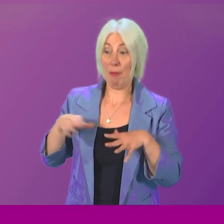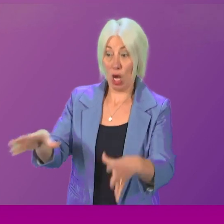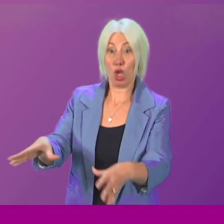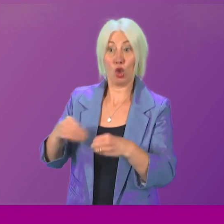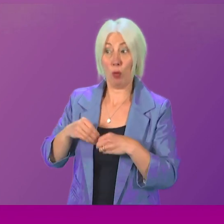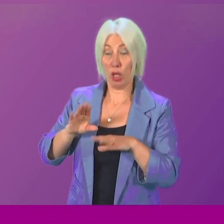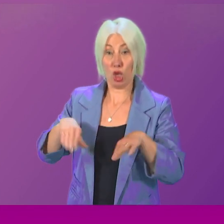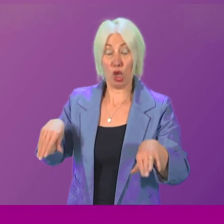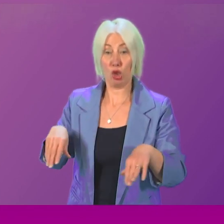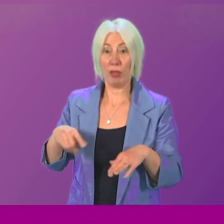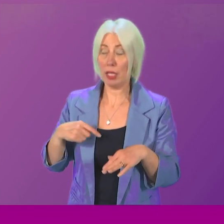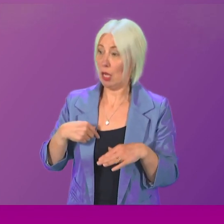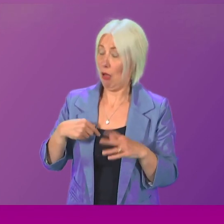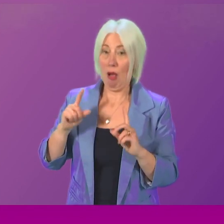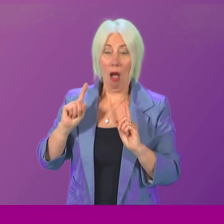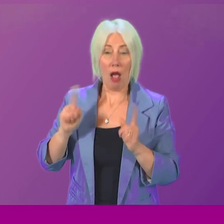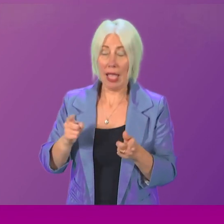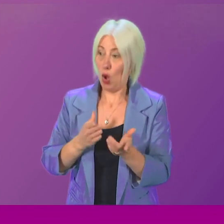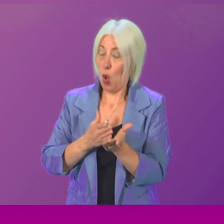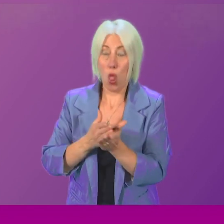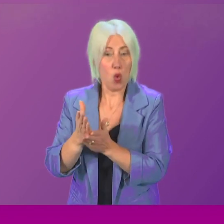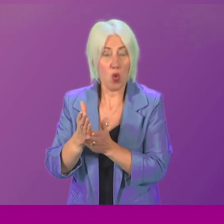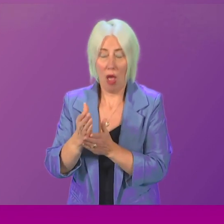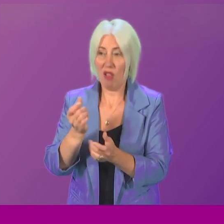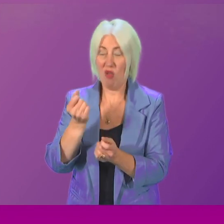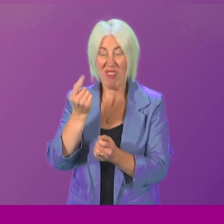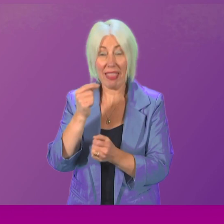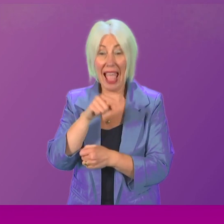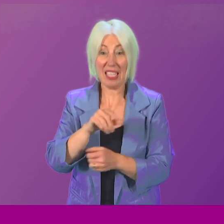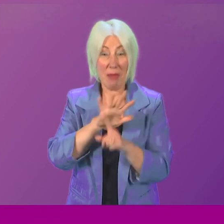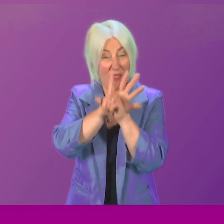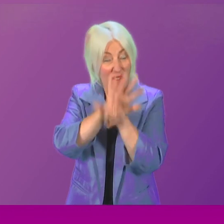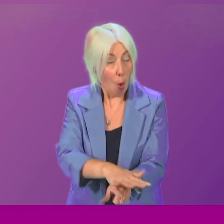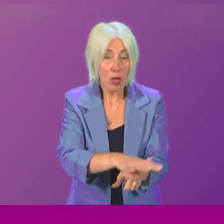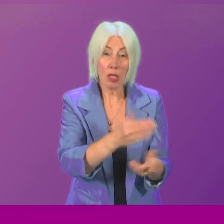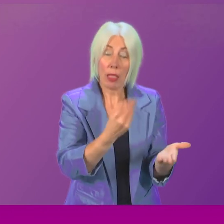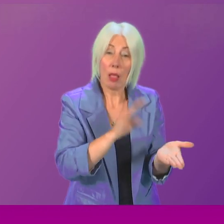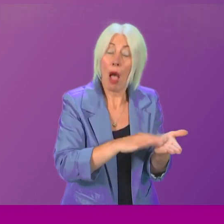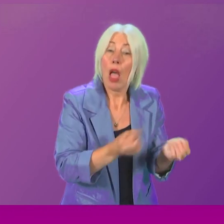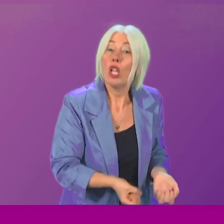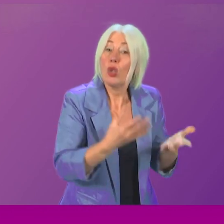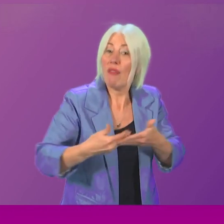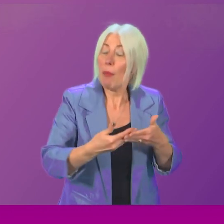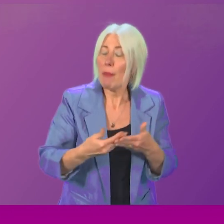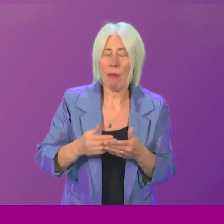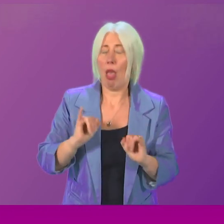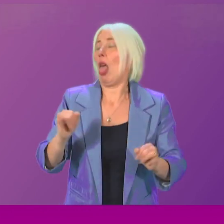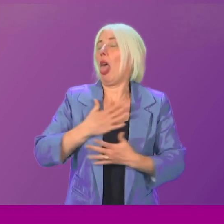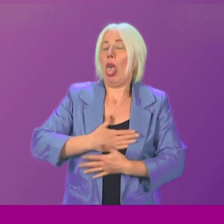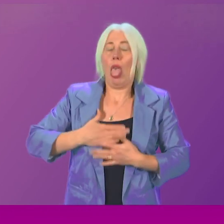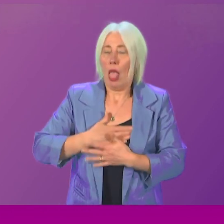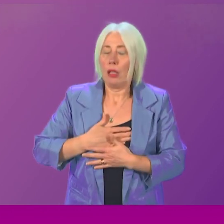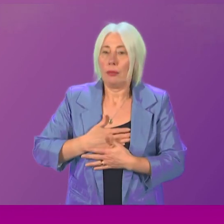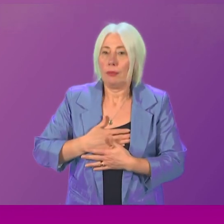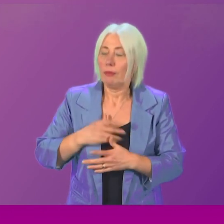through this process to find out the adoption was forced. Having spoken to adult adoptees they are looking for a